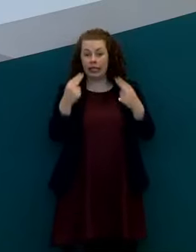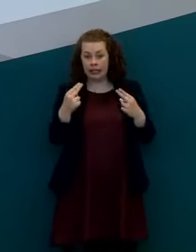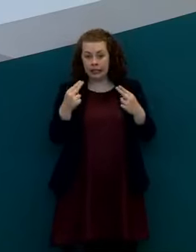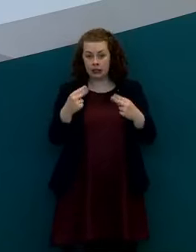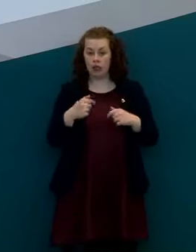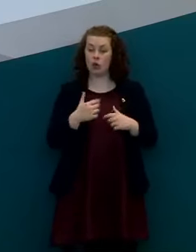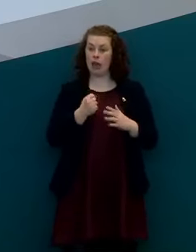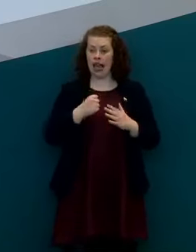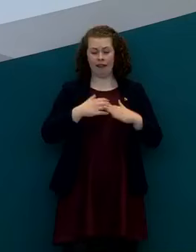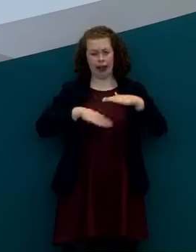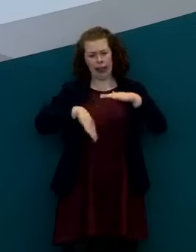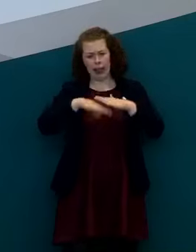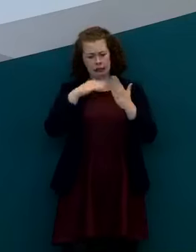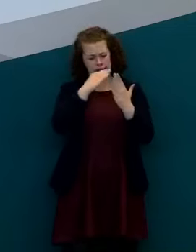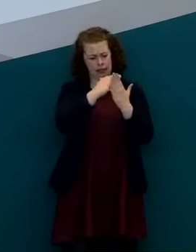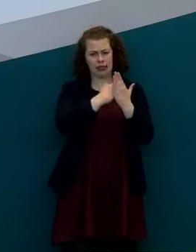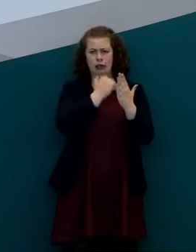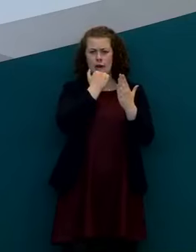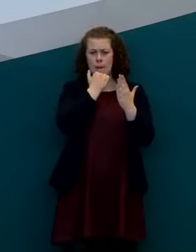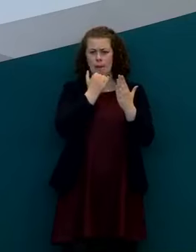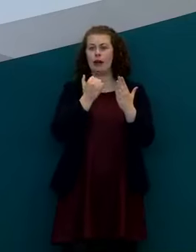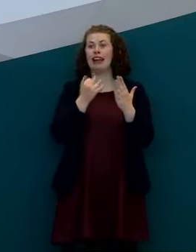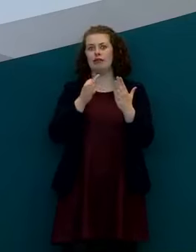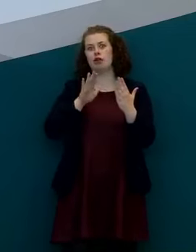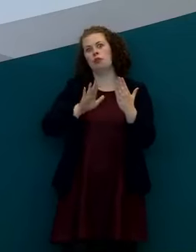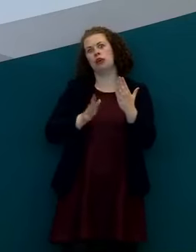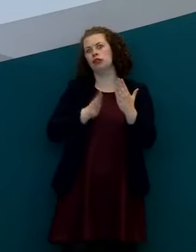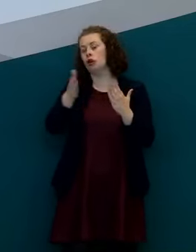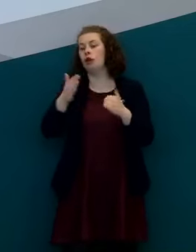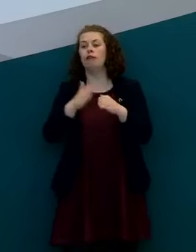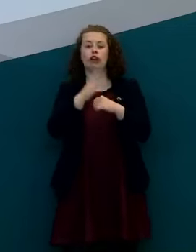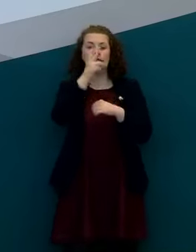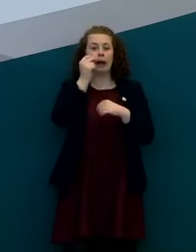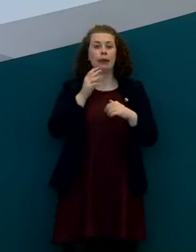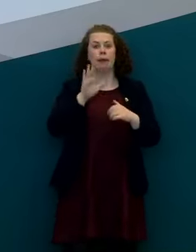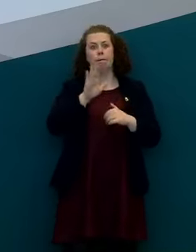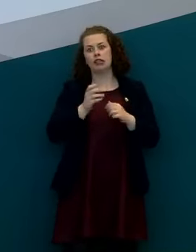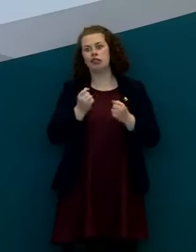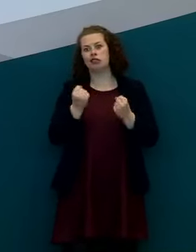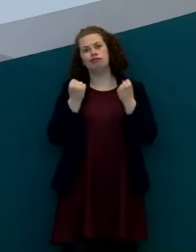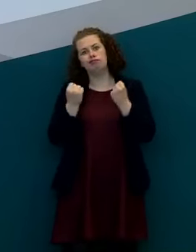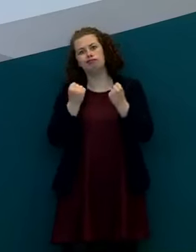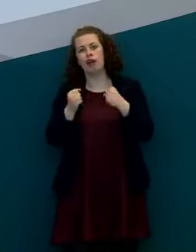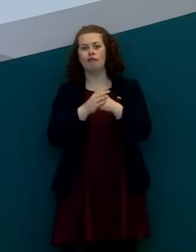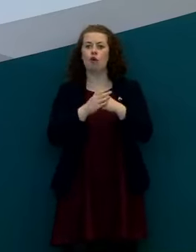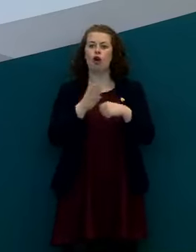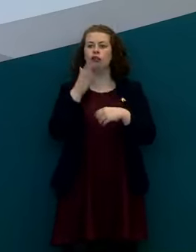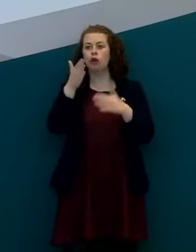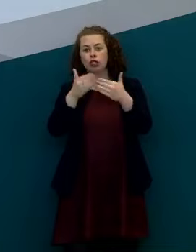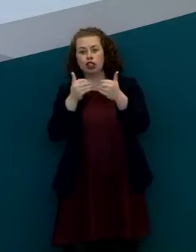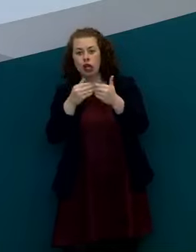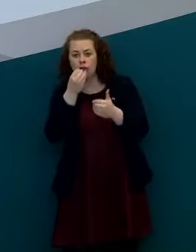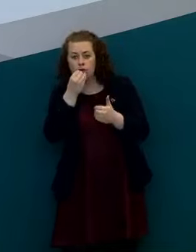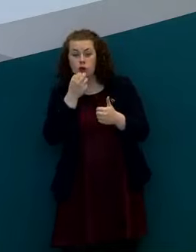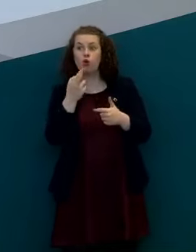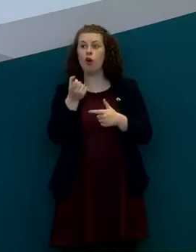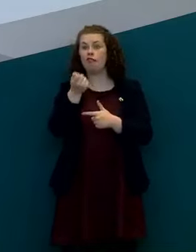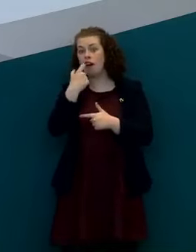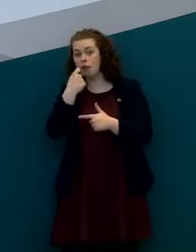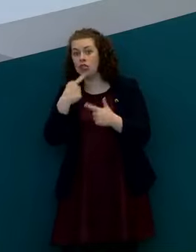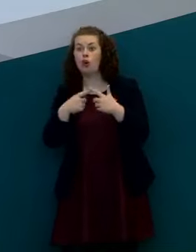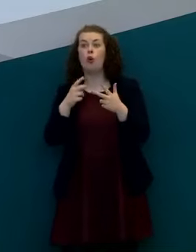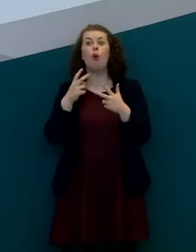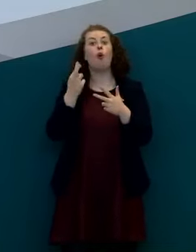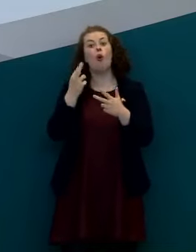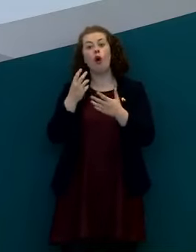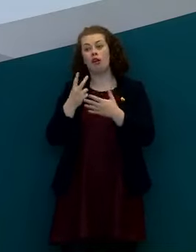limited range of those that travel to the kind of travel for the purpose of things like grocery shopping visiting a pharmacy supporting a vulnerable person